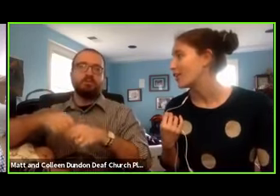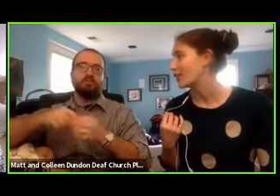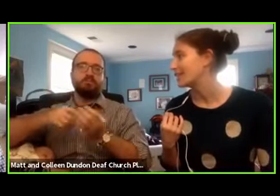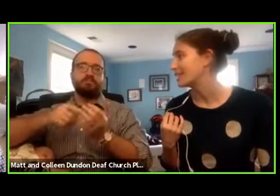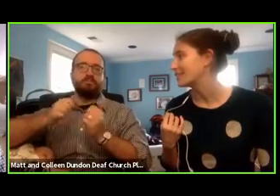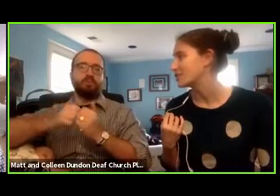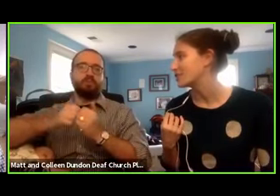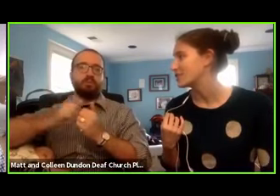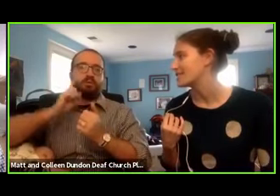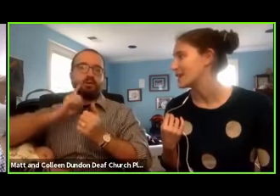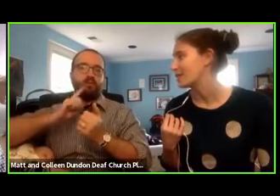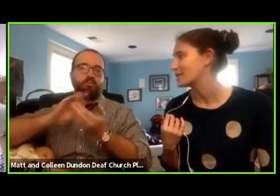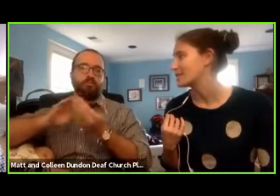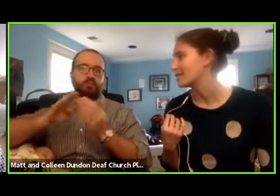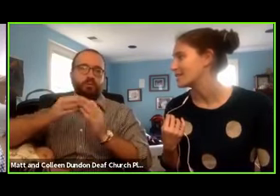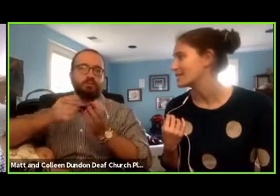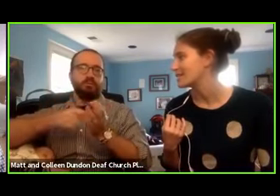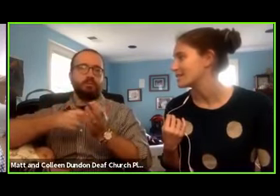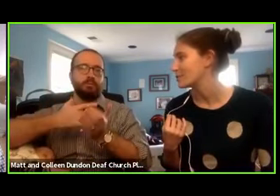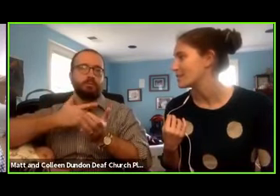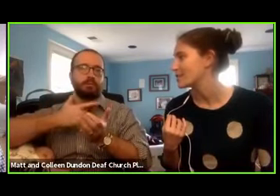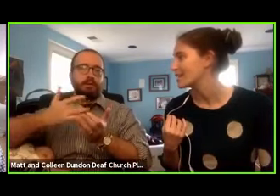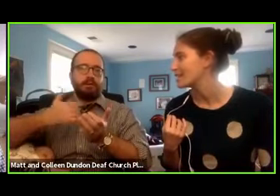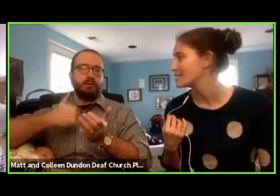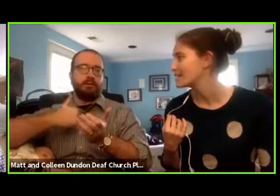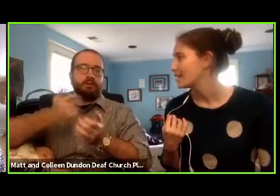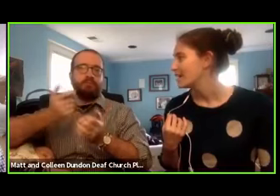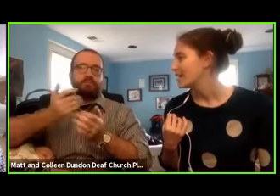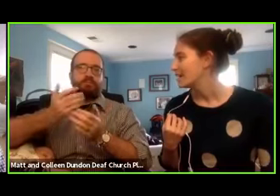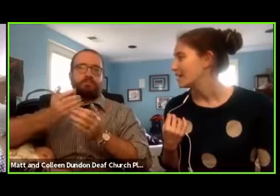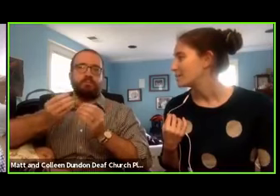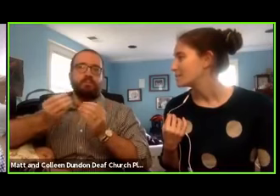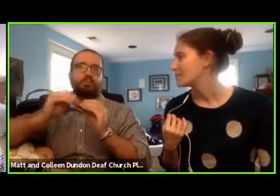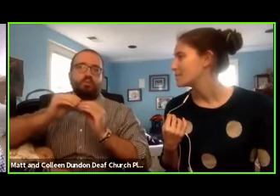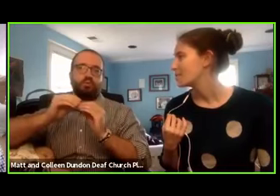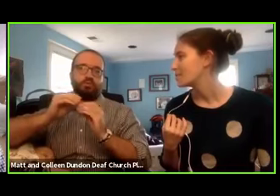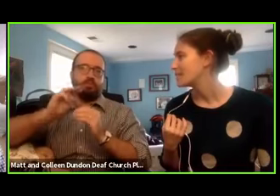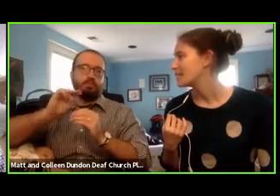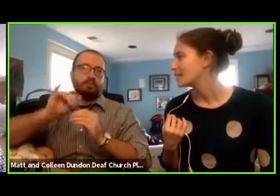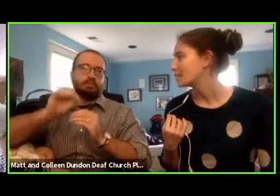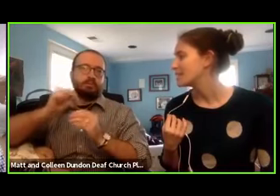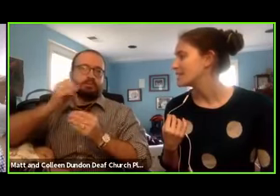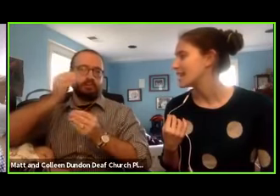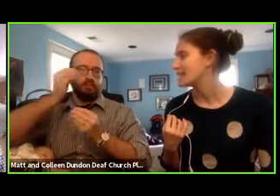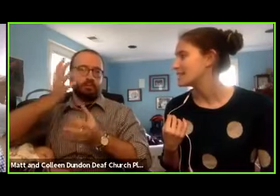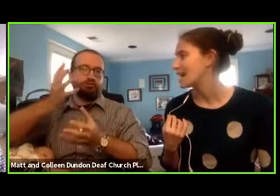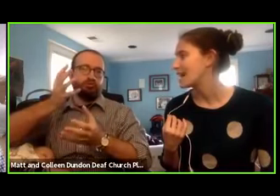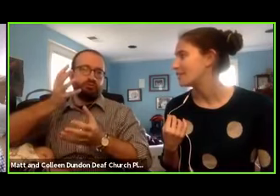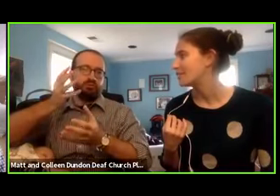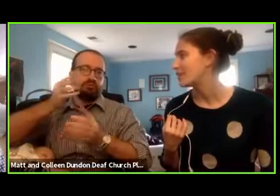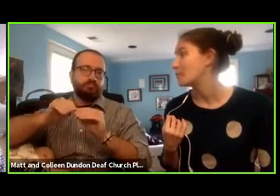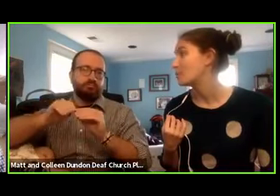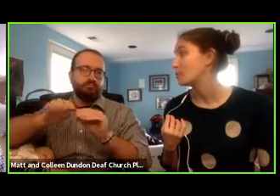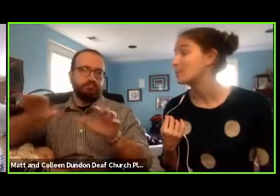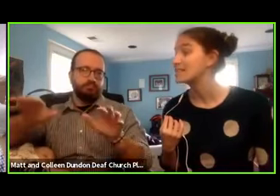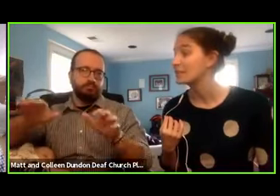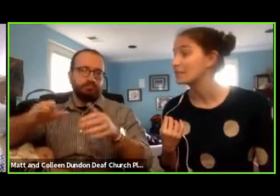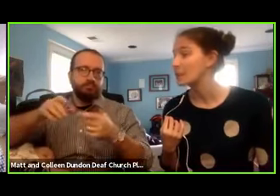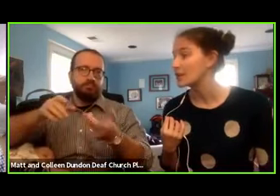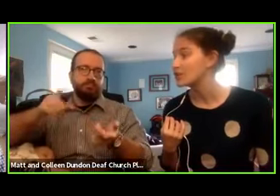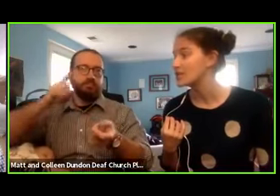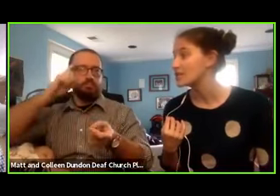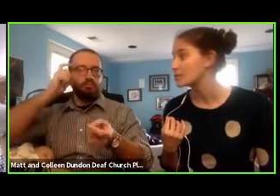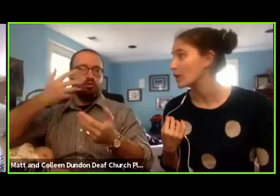more lighthearted given just how serious the situation is. So the Deaf community tends to have a bit more